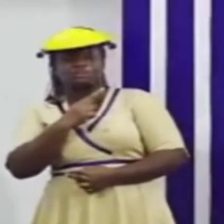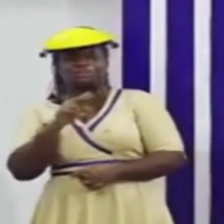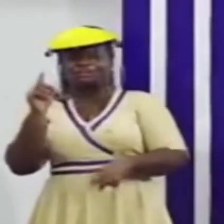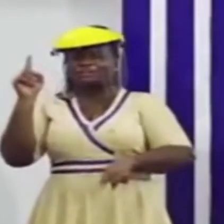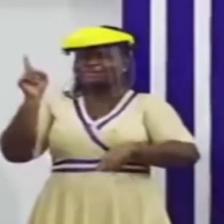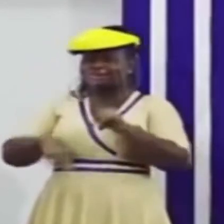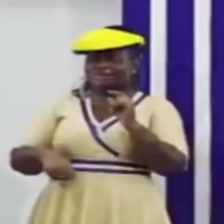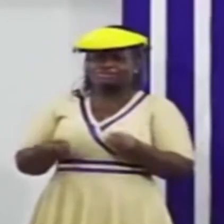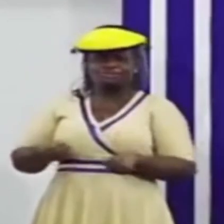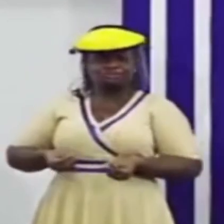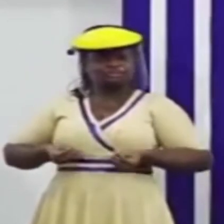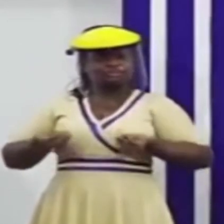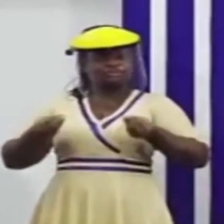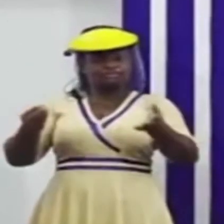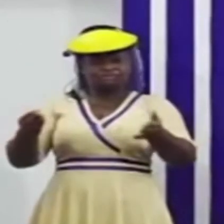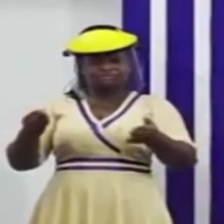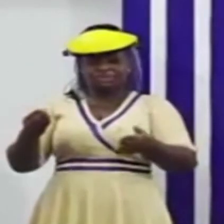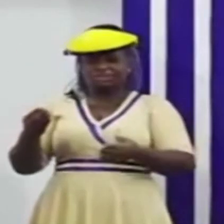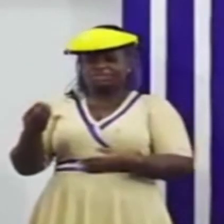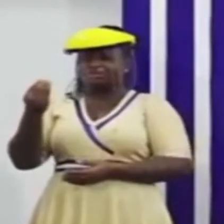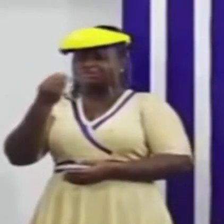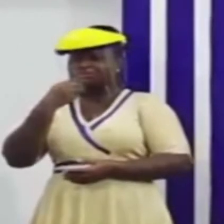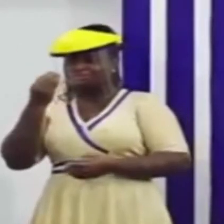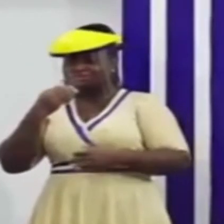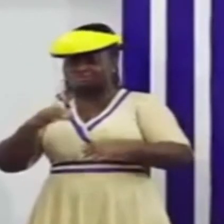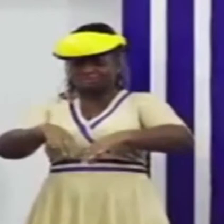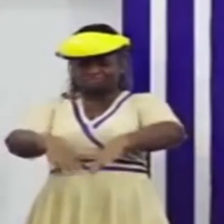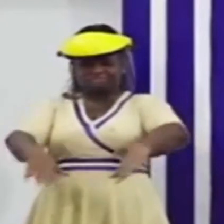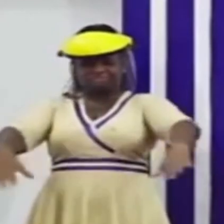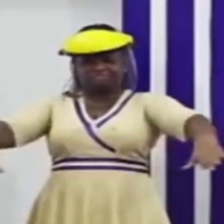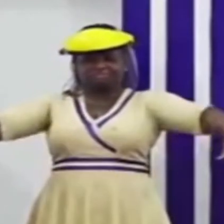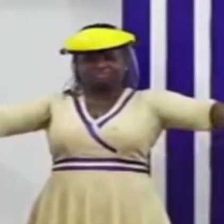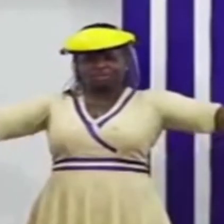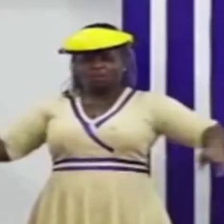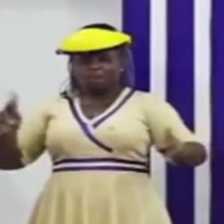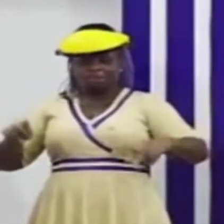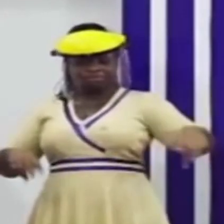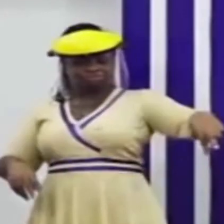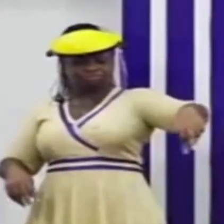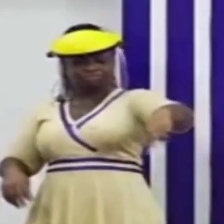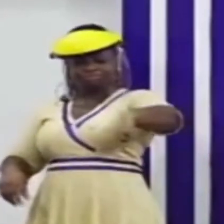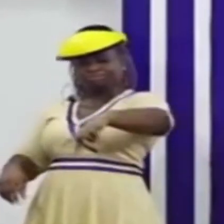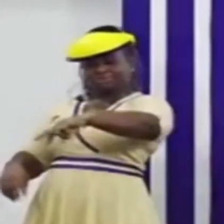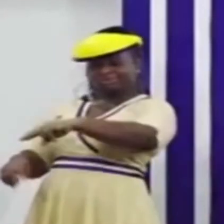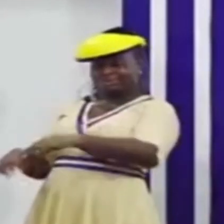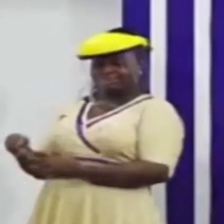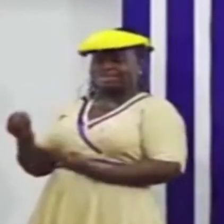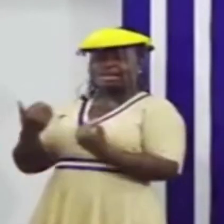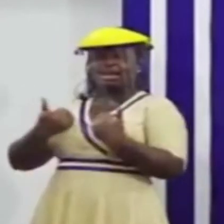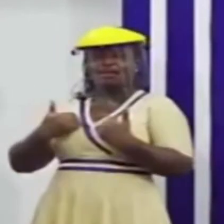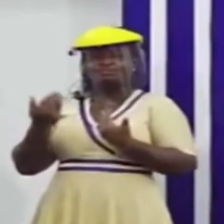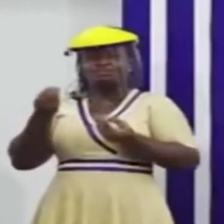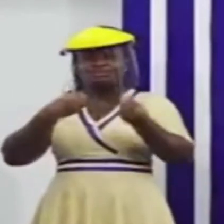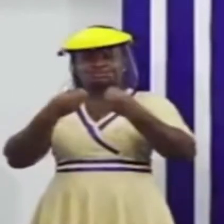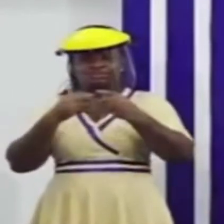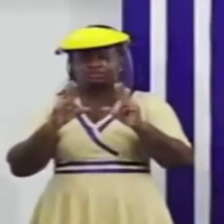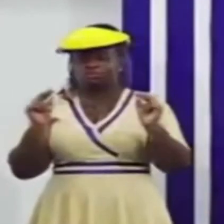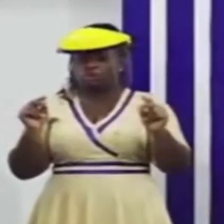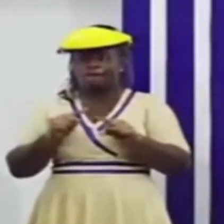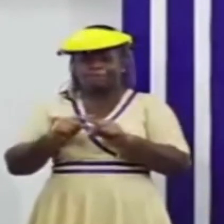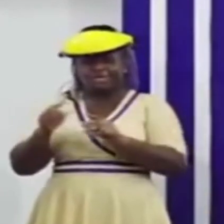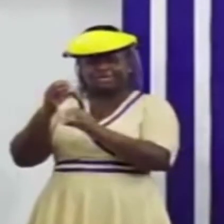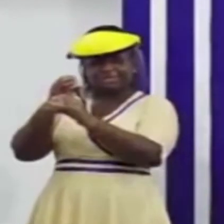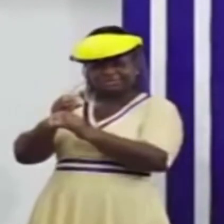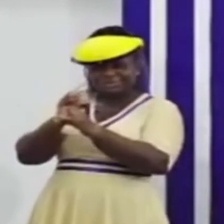provide buffet dinner, buffet lunch, where we can go and congregate to have a meal. But they can take care